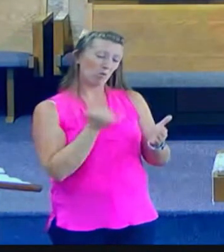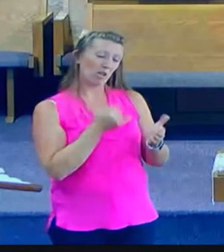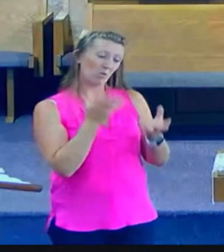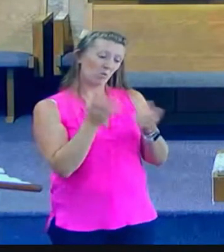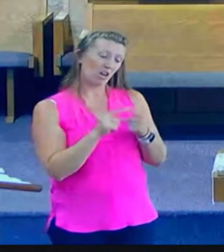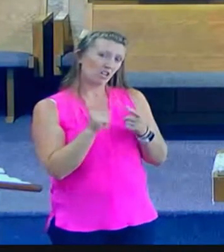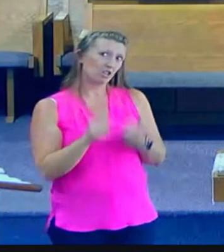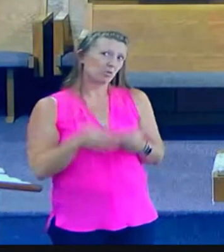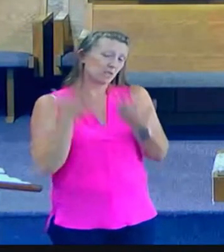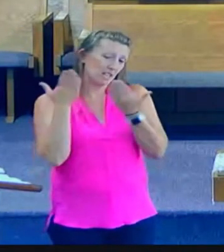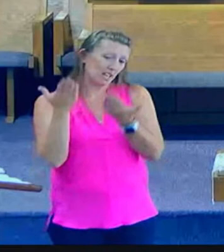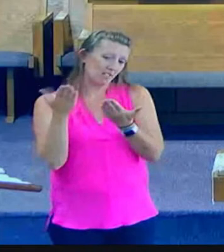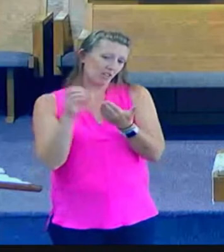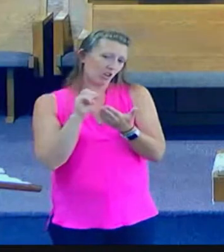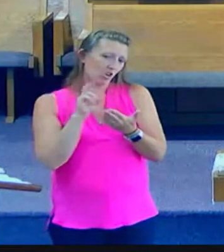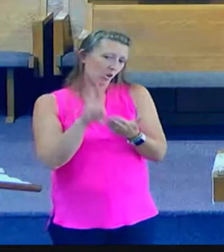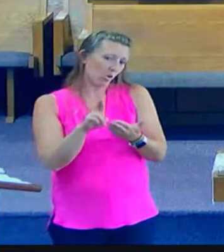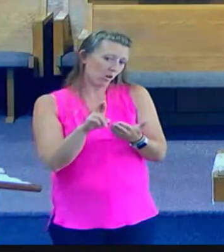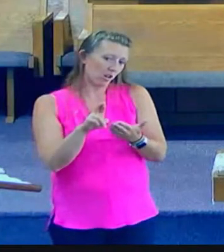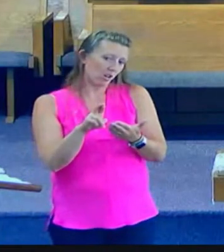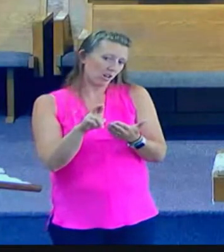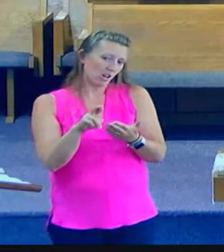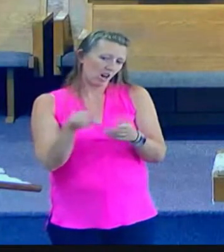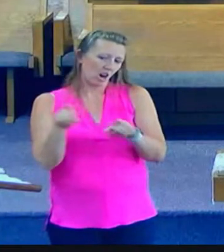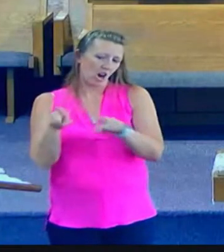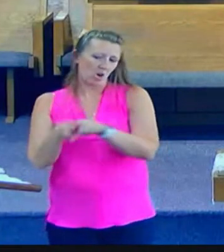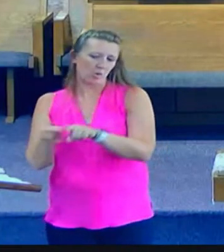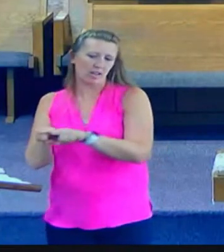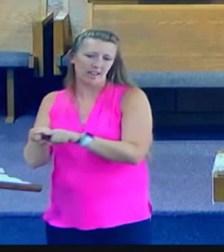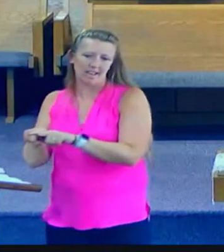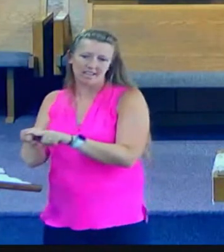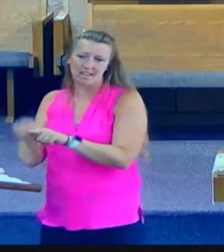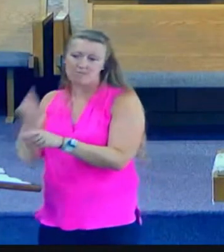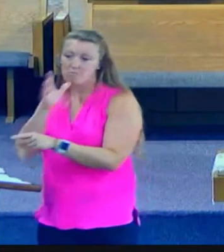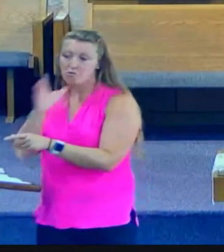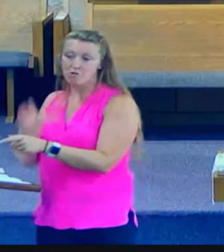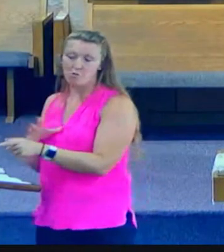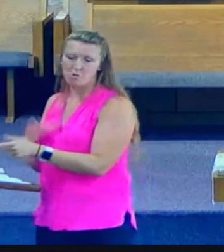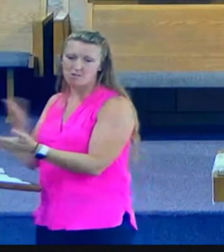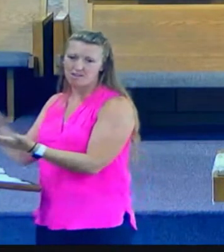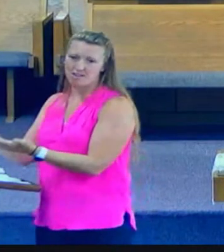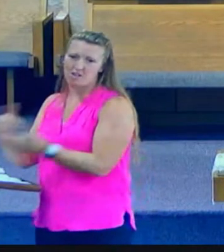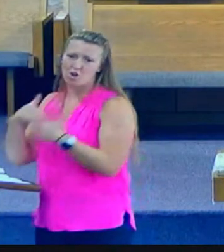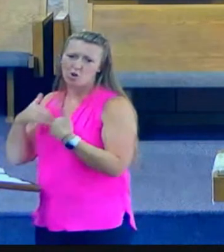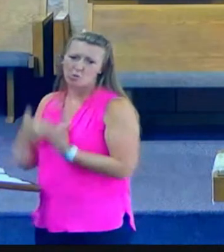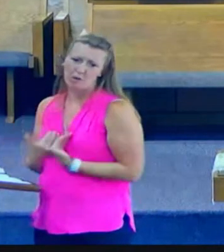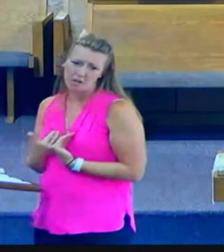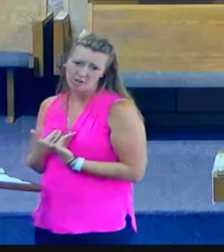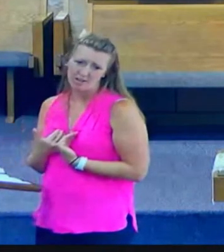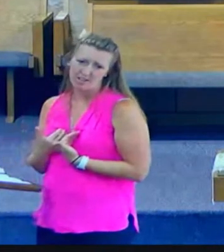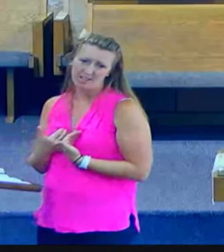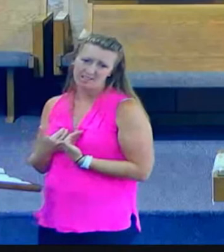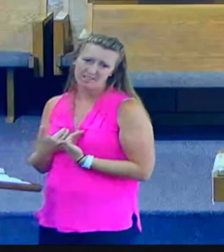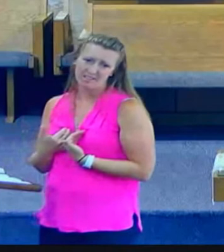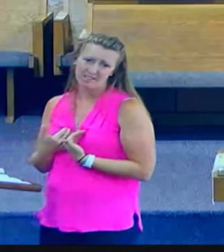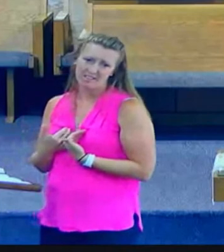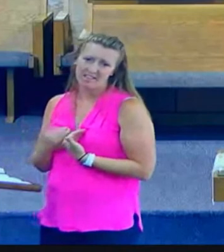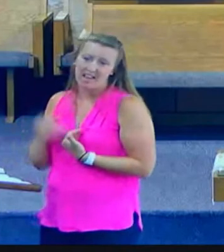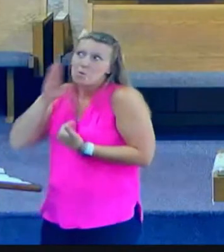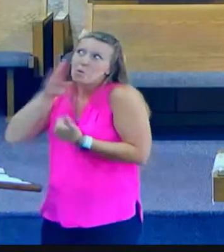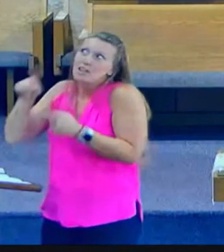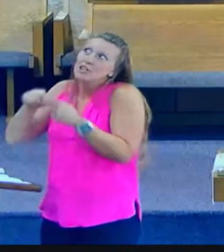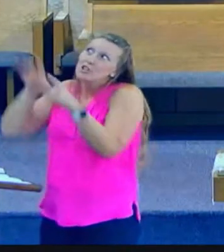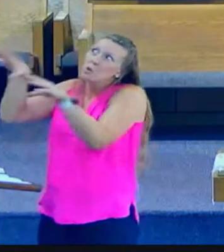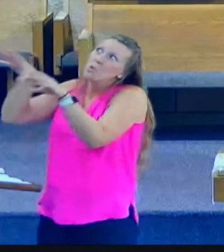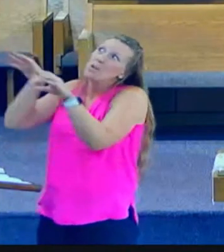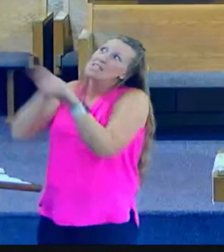or are we like the Samaritan woman weary parched willing to receive the words of Jesus